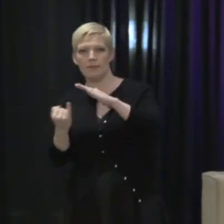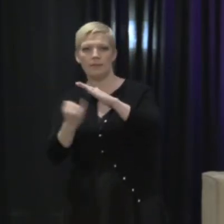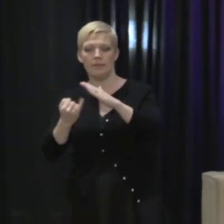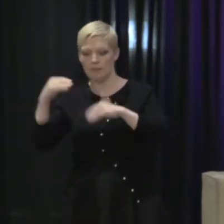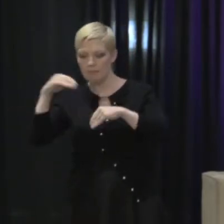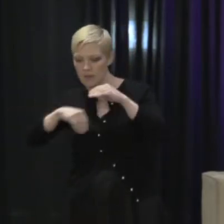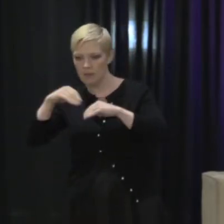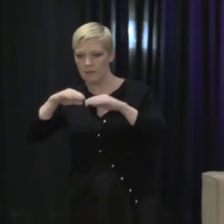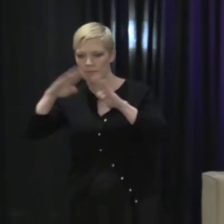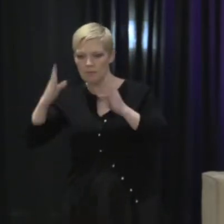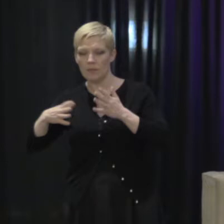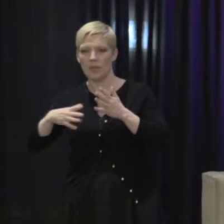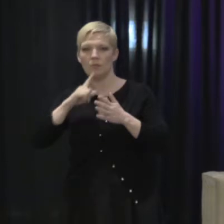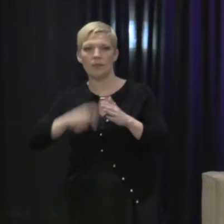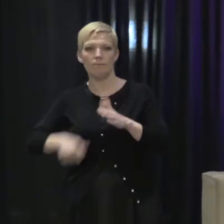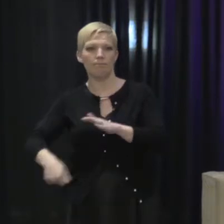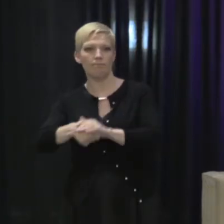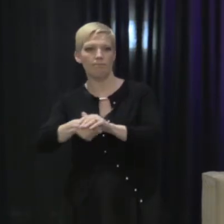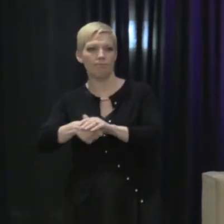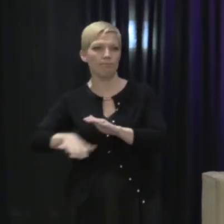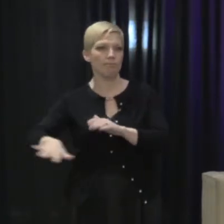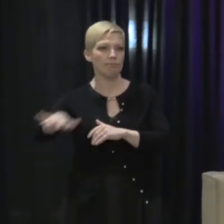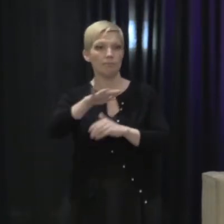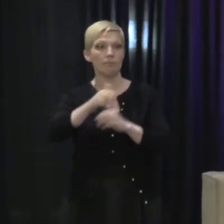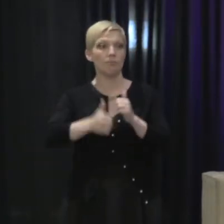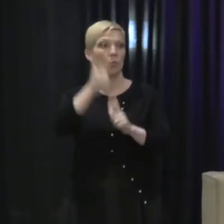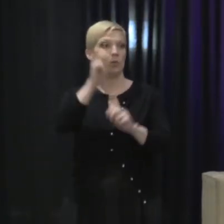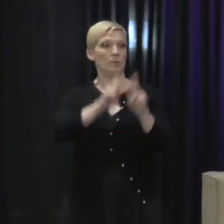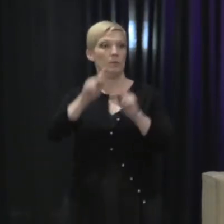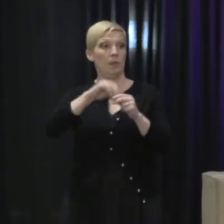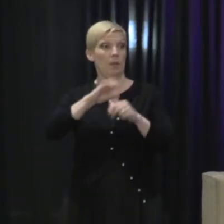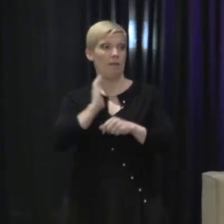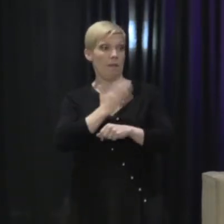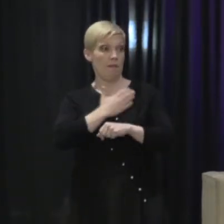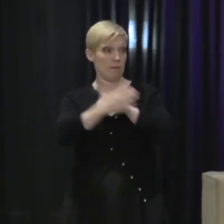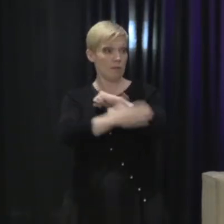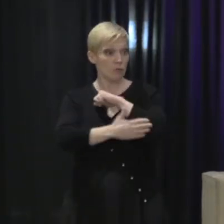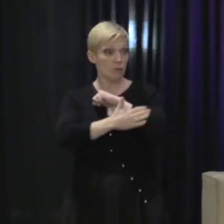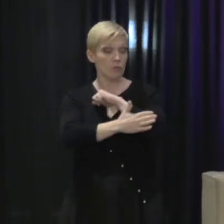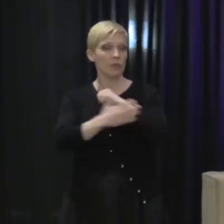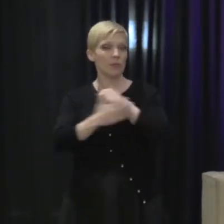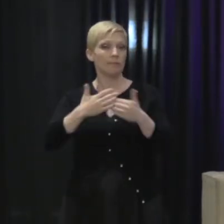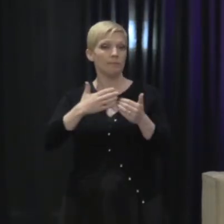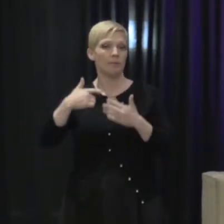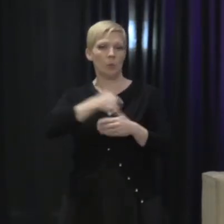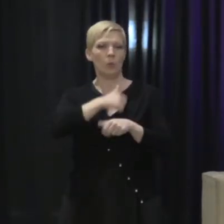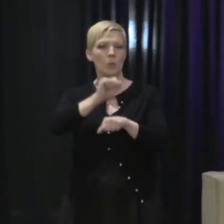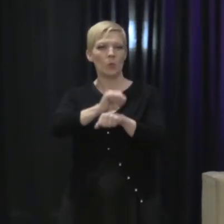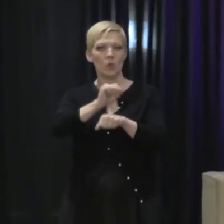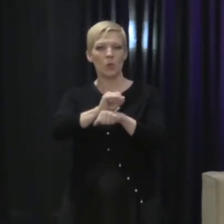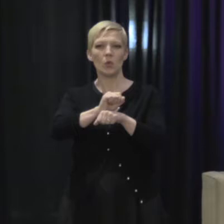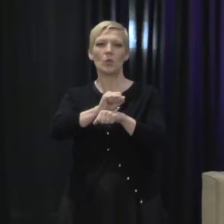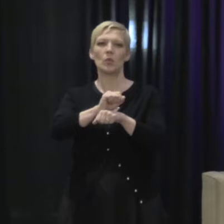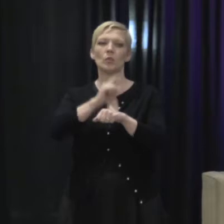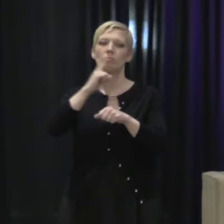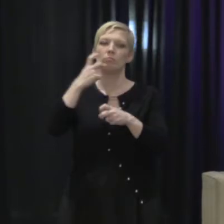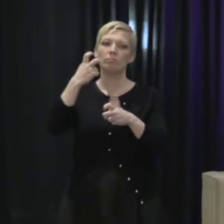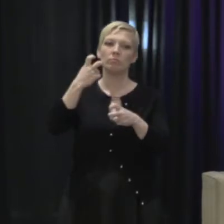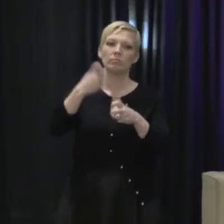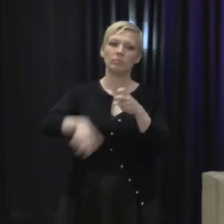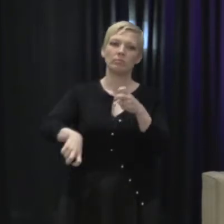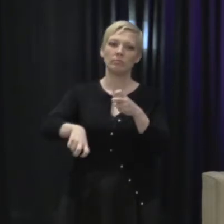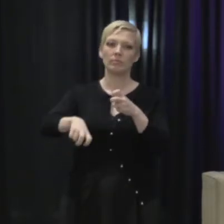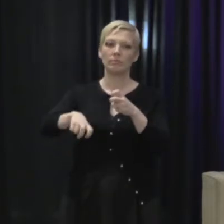houses that are out of sight and out of mind for most people in our country. Even though we work in difficult environments